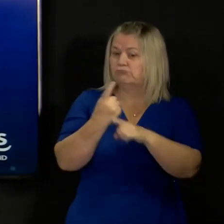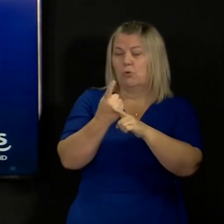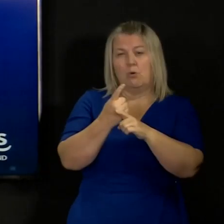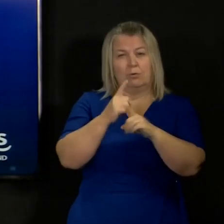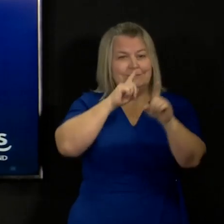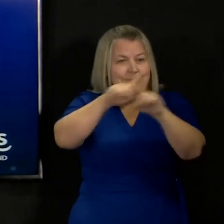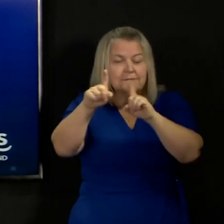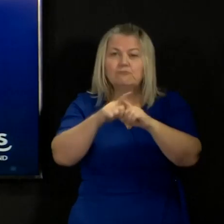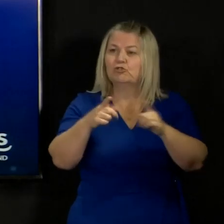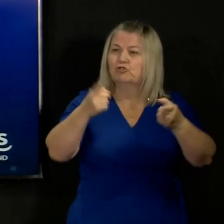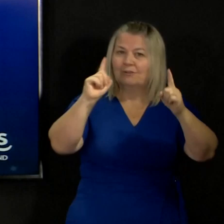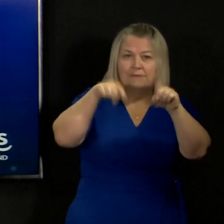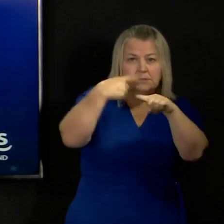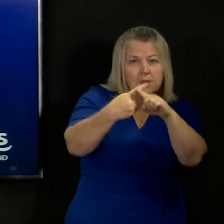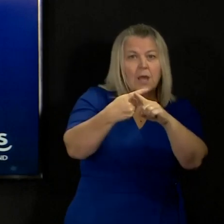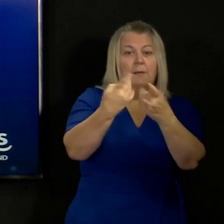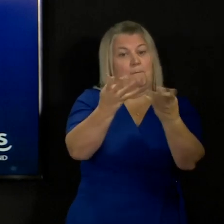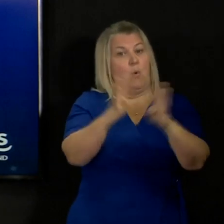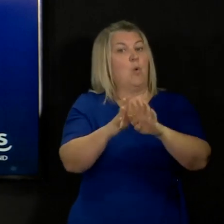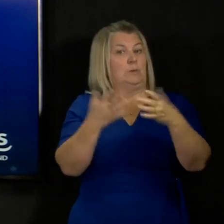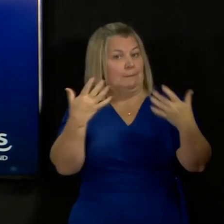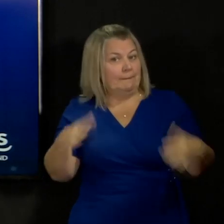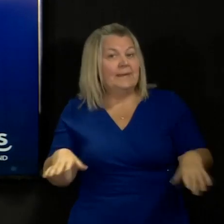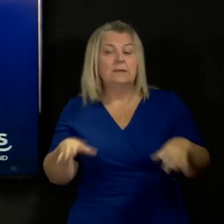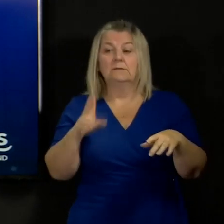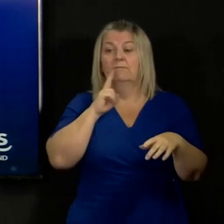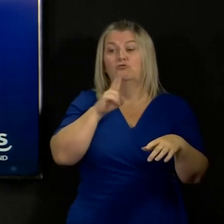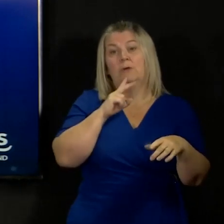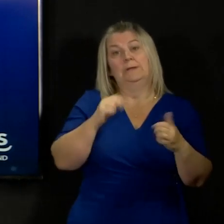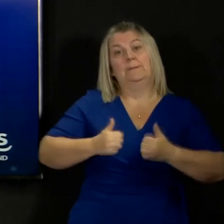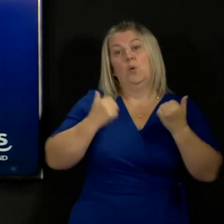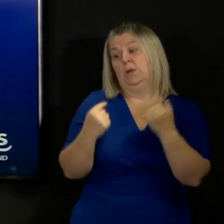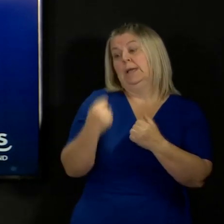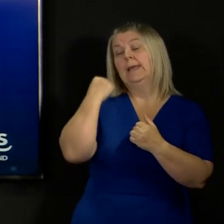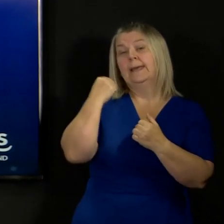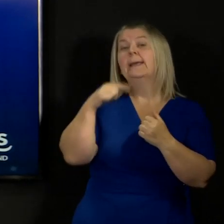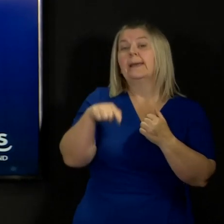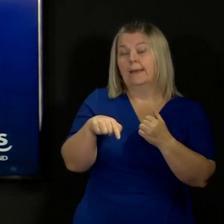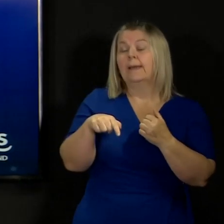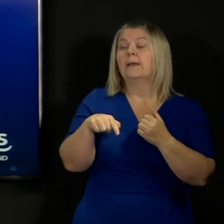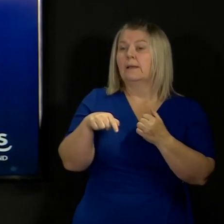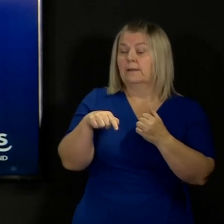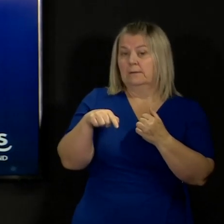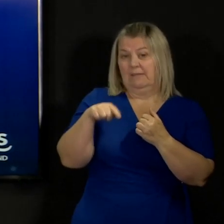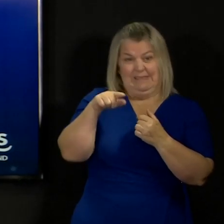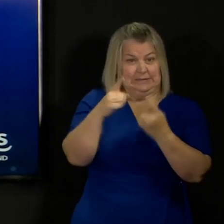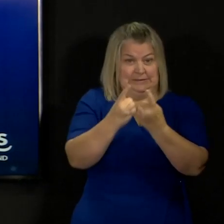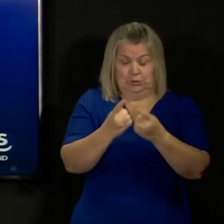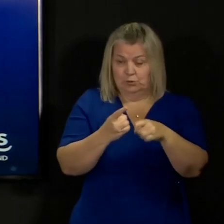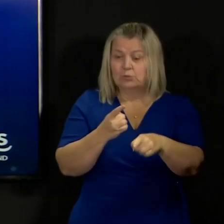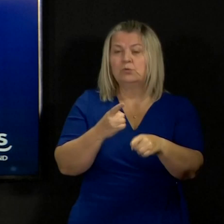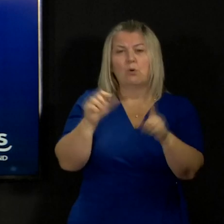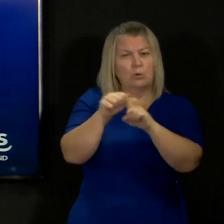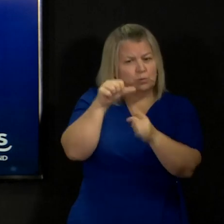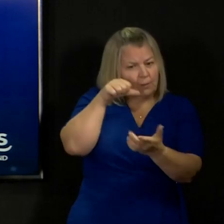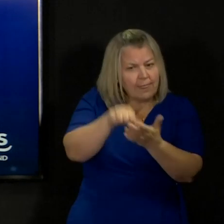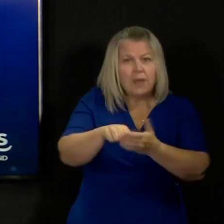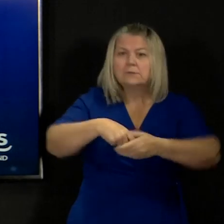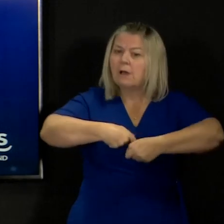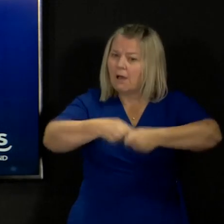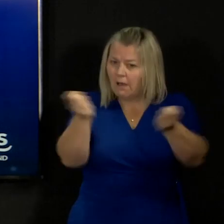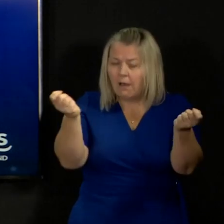of all our NHS boards on Friday morning about this and about the letter that I'd issued to them and my